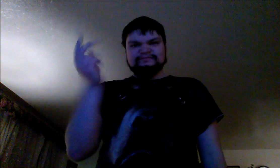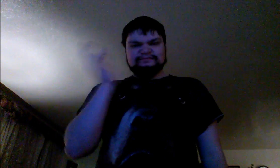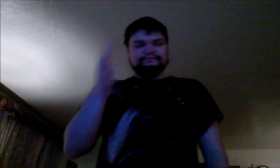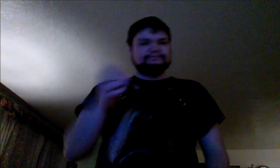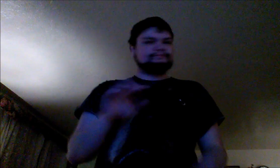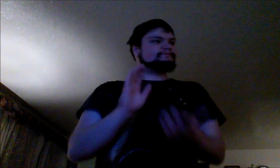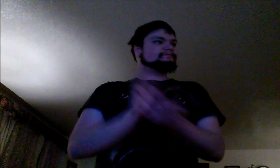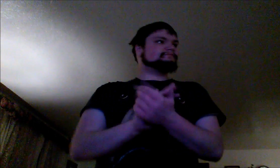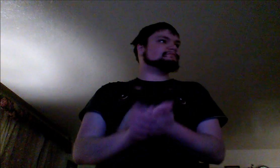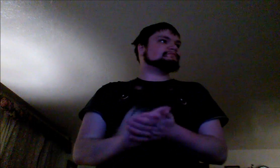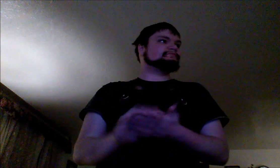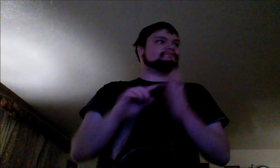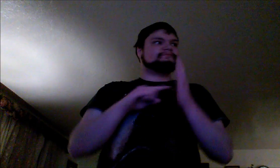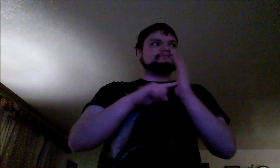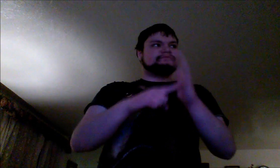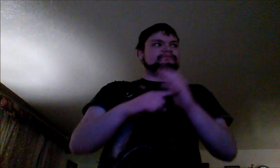conversation with audio and video.